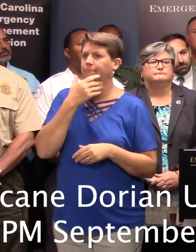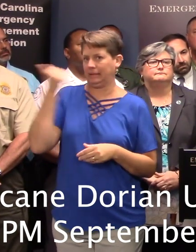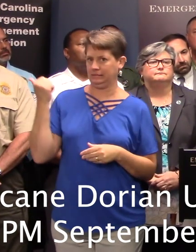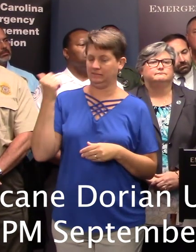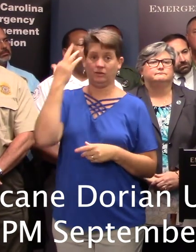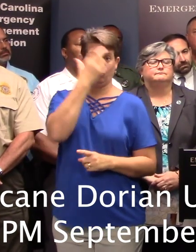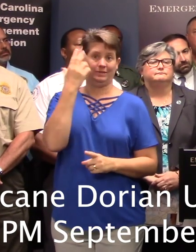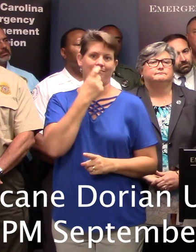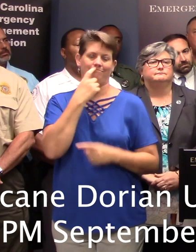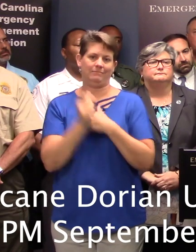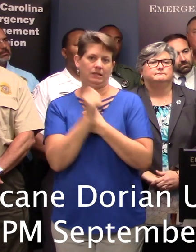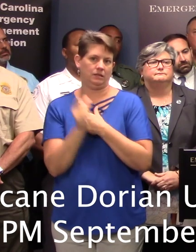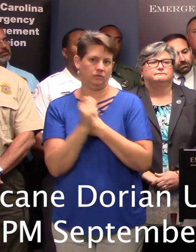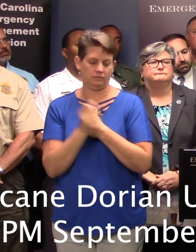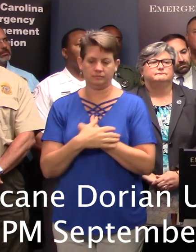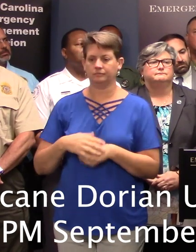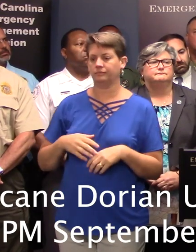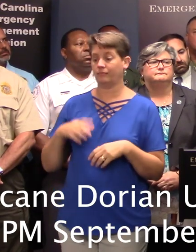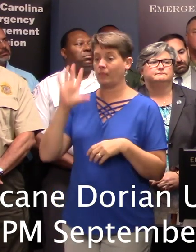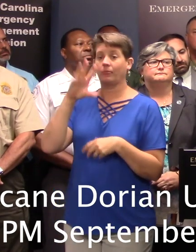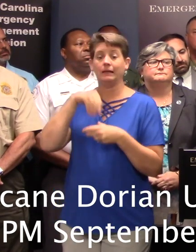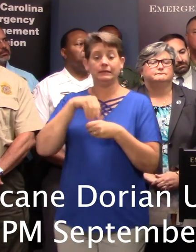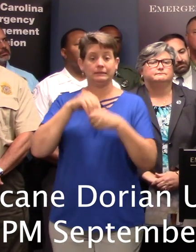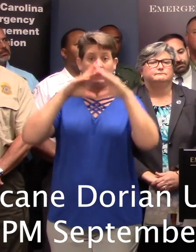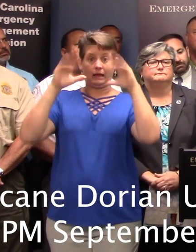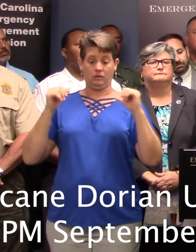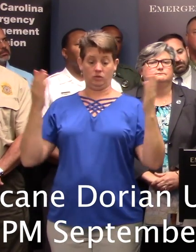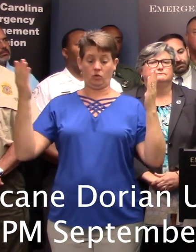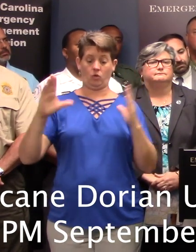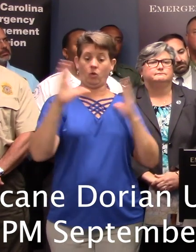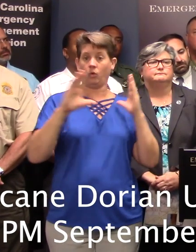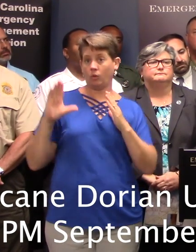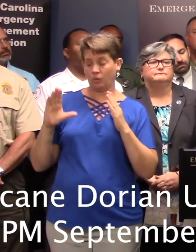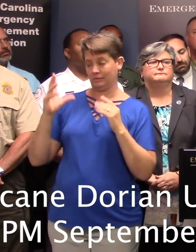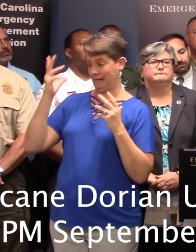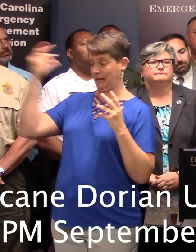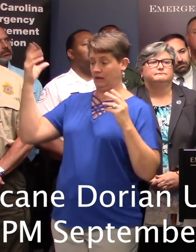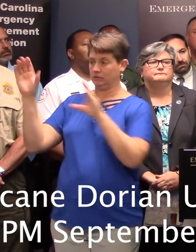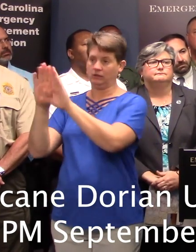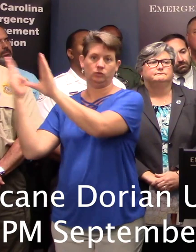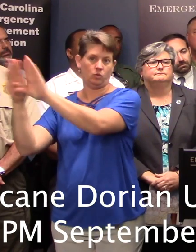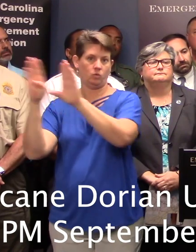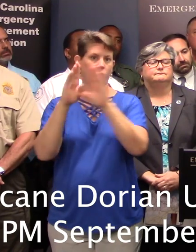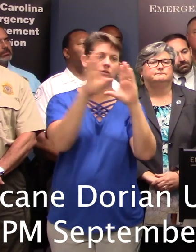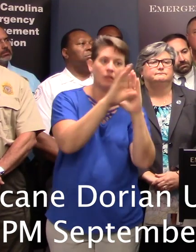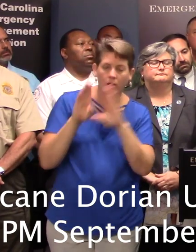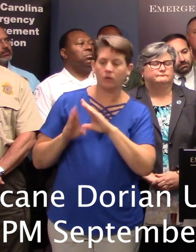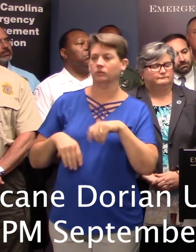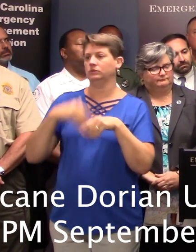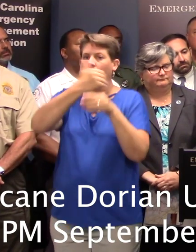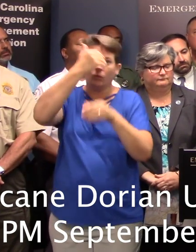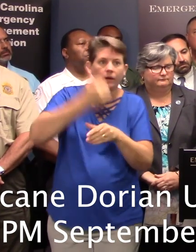dangerous. Keep the interior doors closed and secure, embrace the external doors, close the curtains, close the